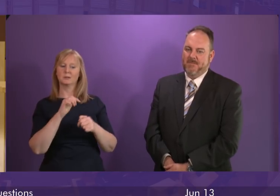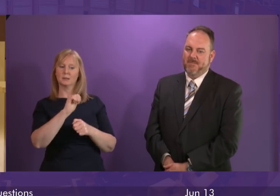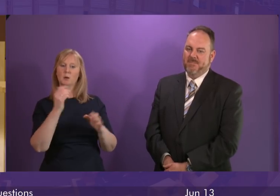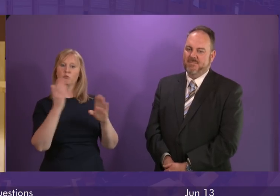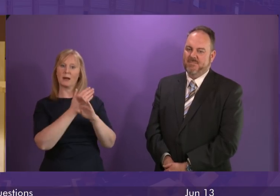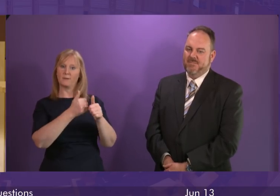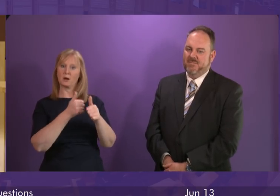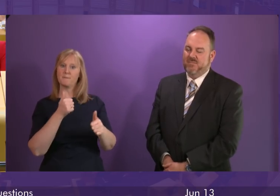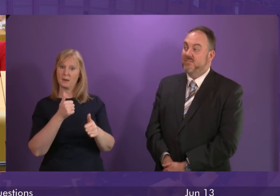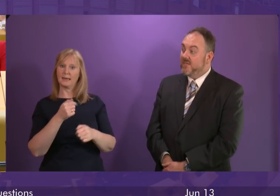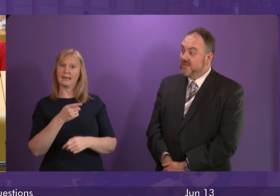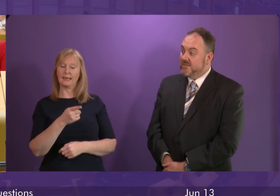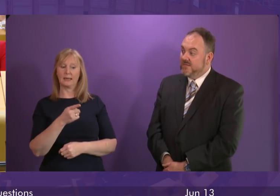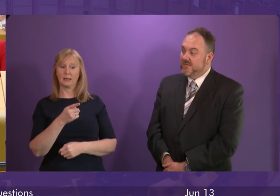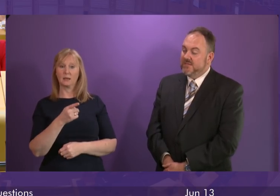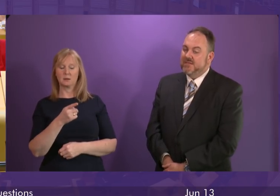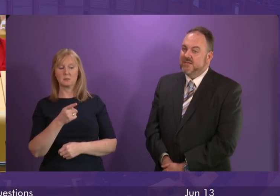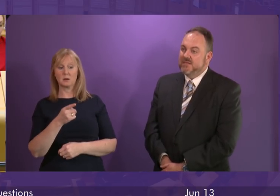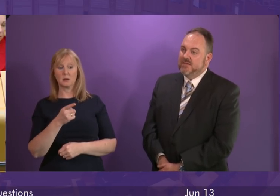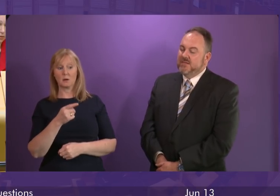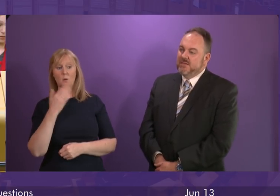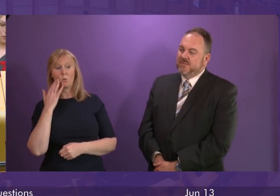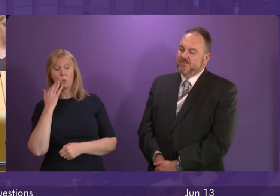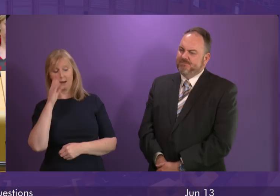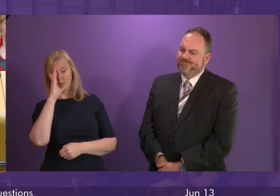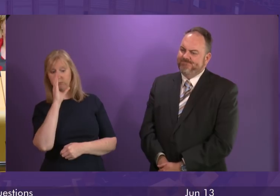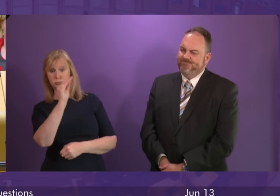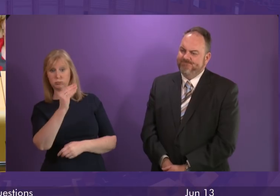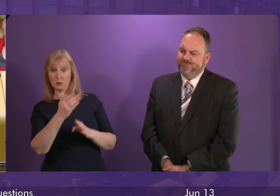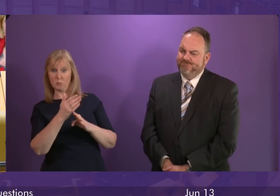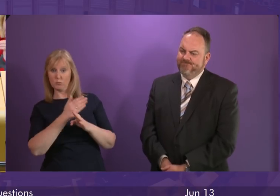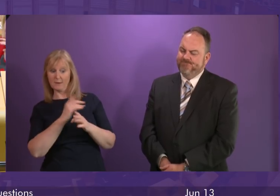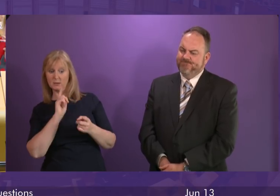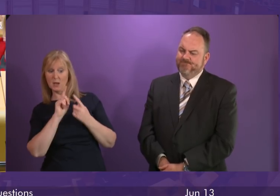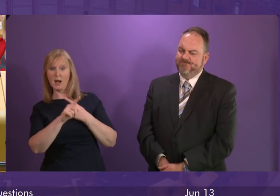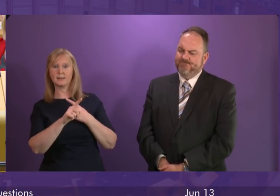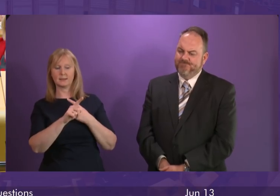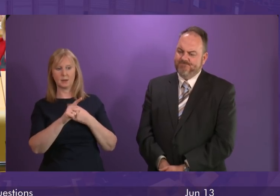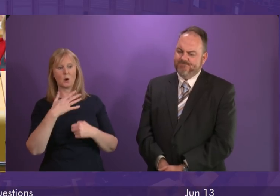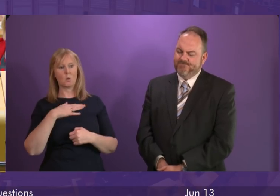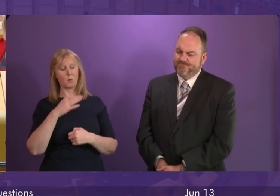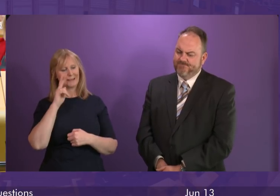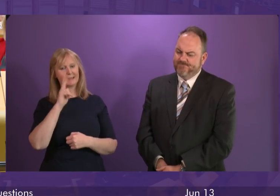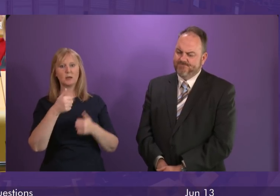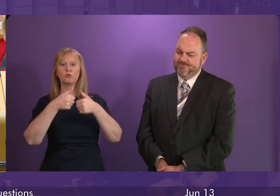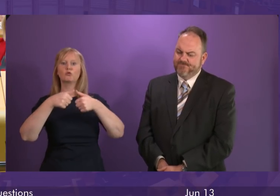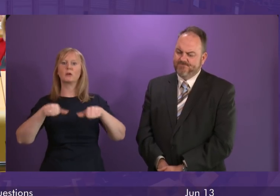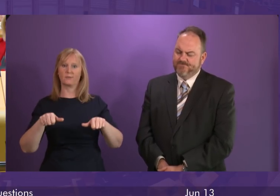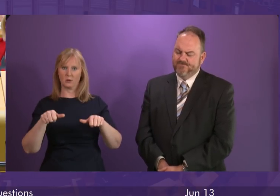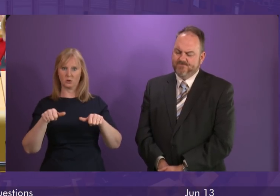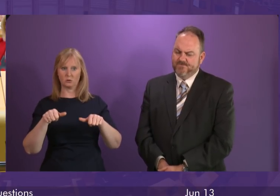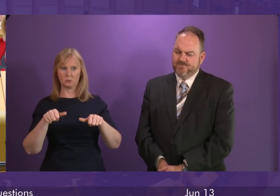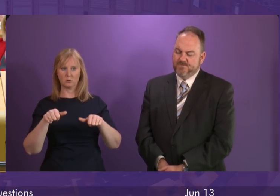company but I was very deliberate in what I said in my previous answer that I want to see a resolution to this that avoids